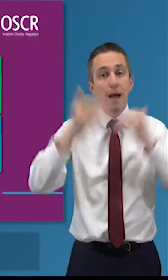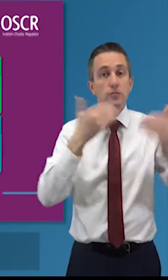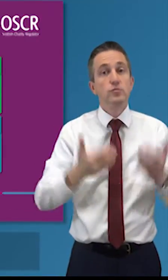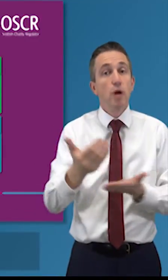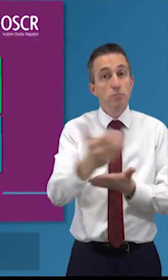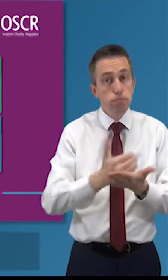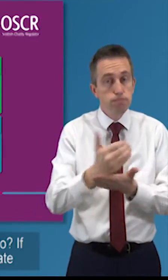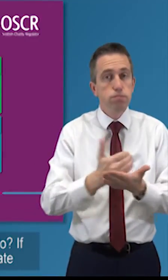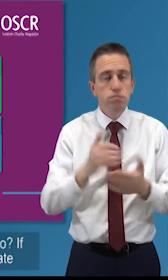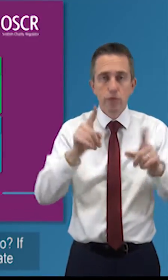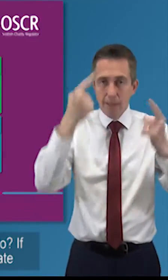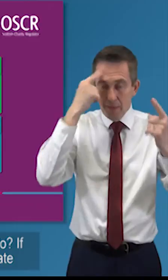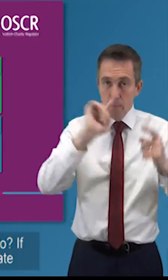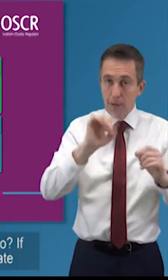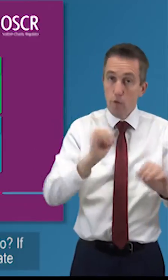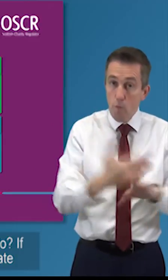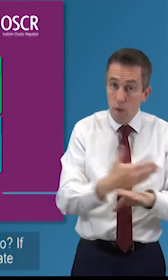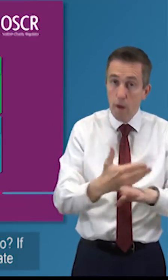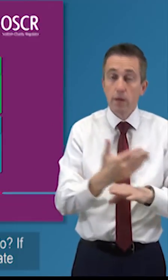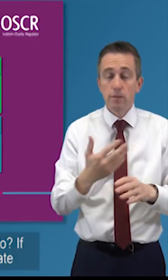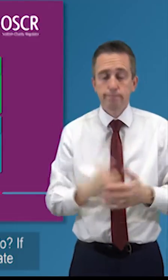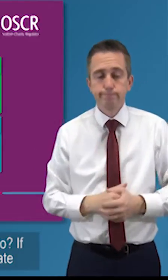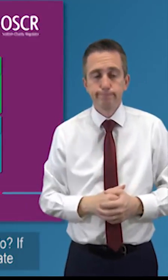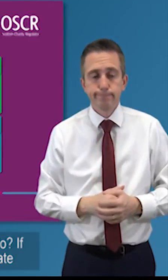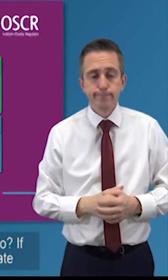who do you work with what sort of stuff do you do